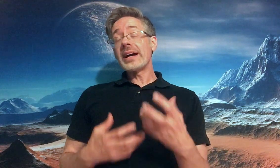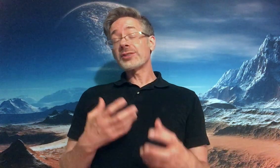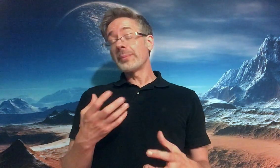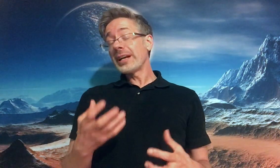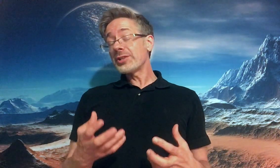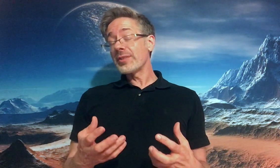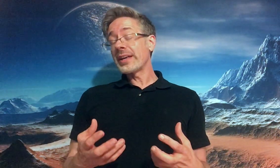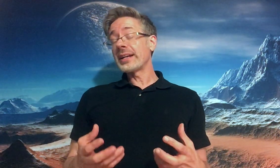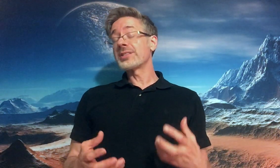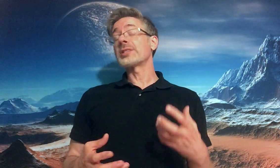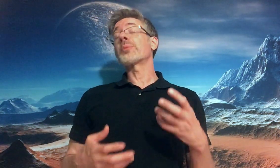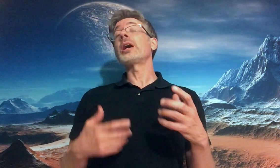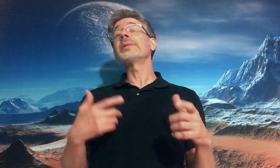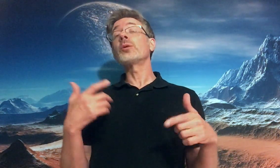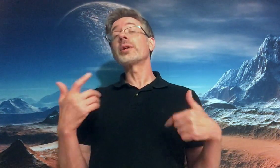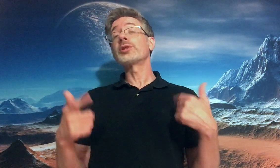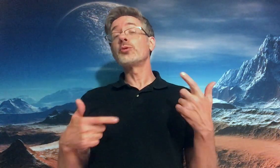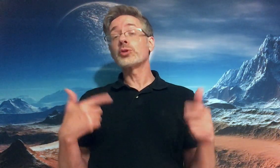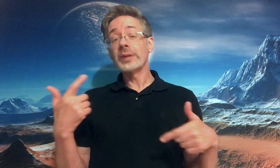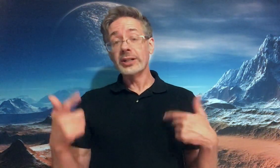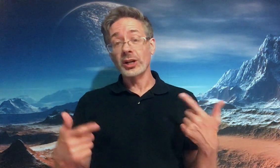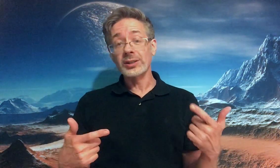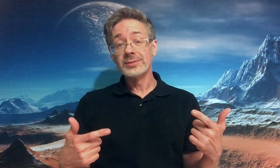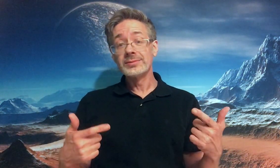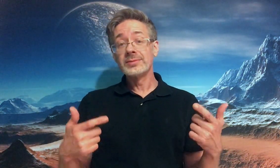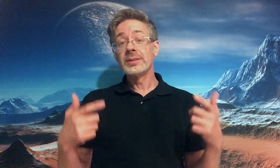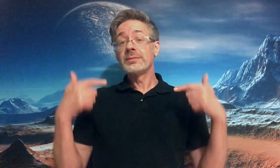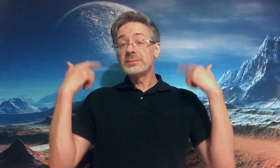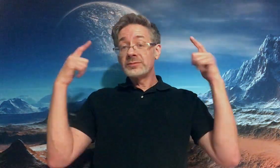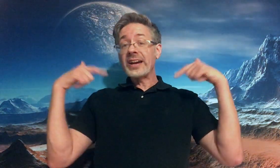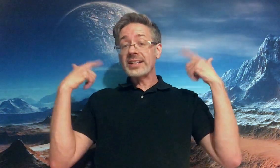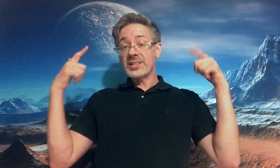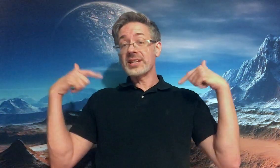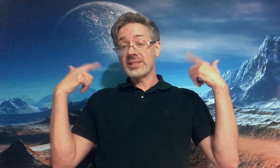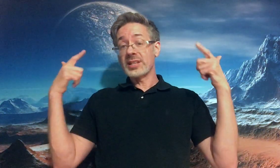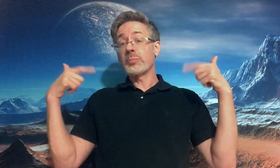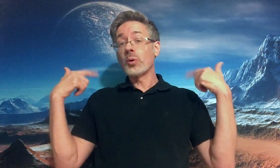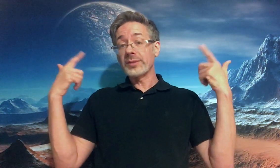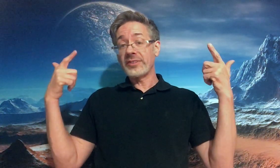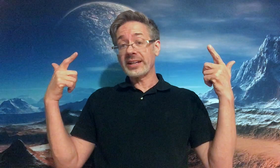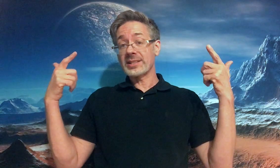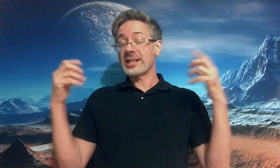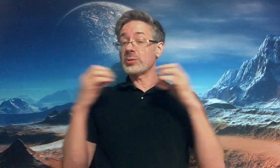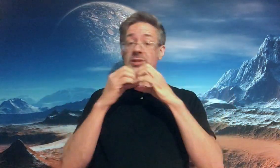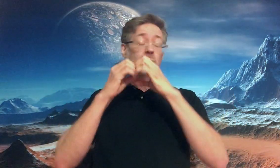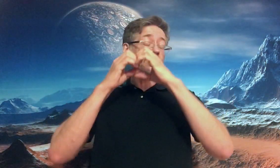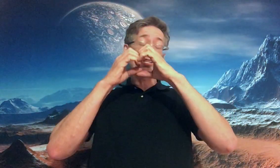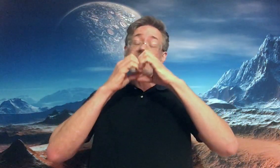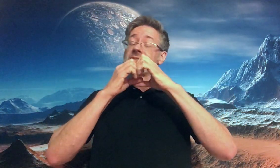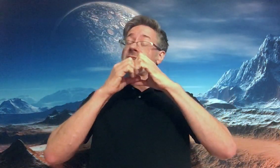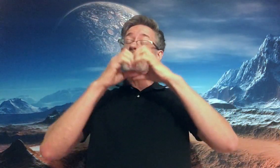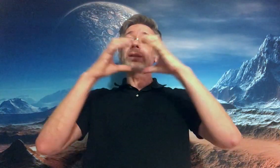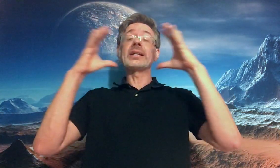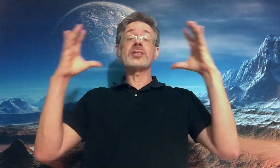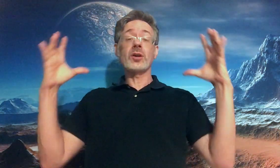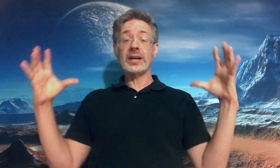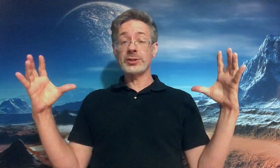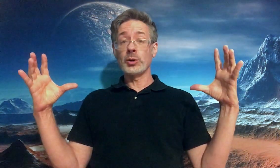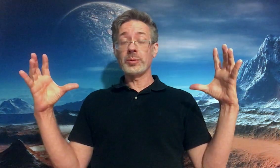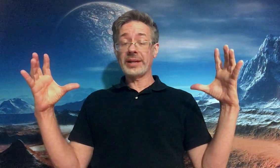masturbation then is it's probably going to trigger fantasies, these porn fantasies, which once again, it's going to release all that dopamine.